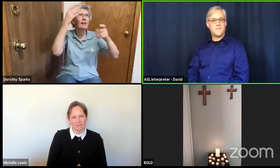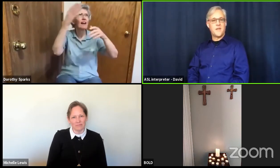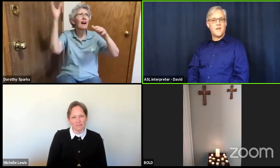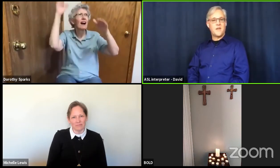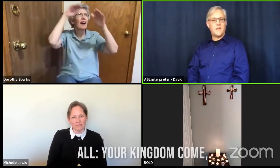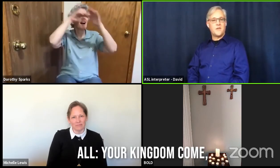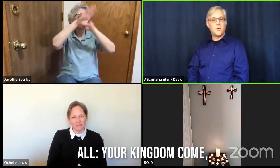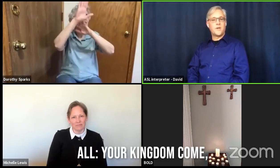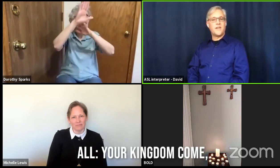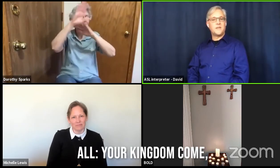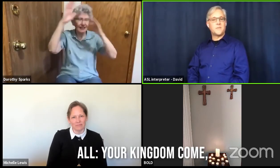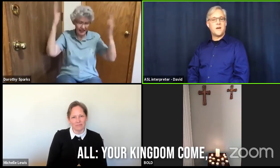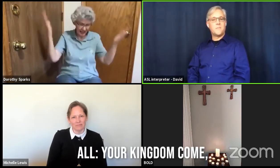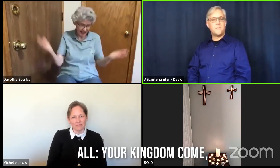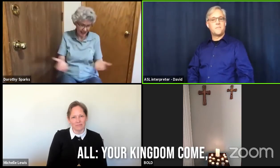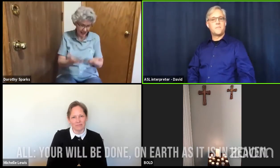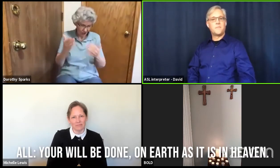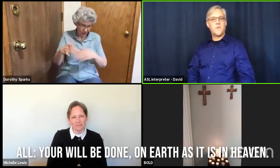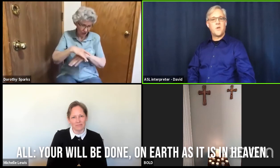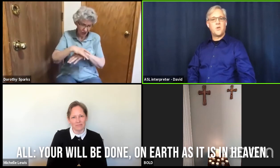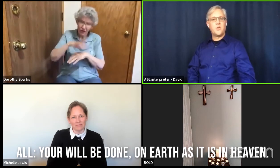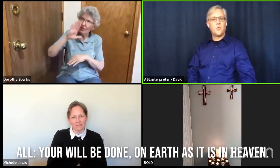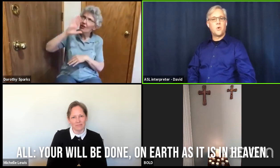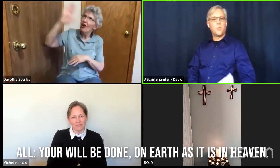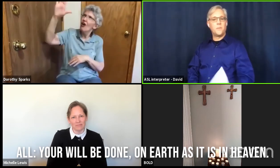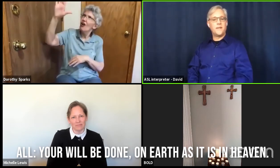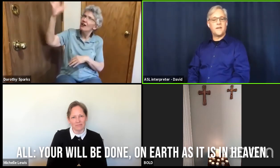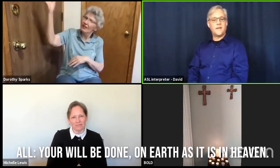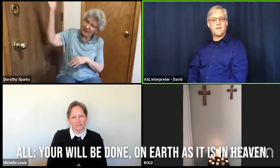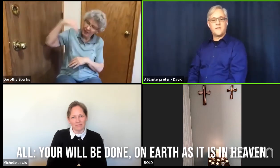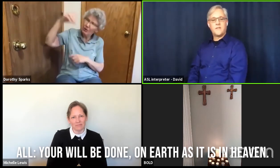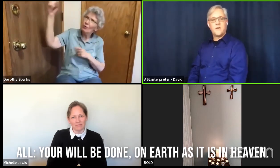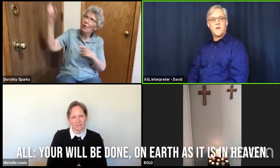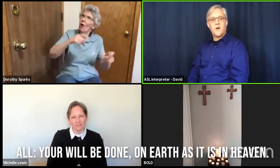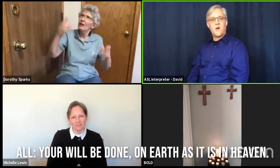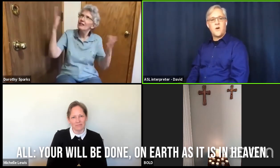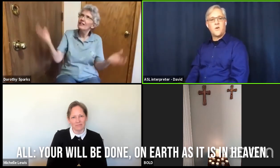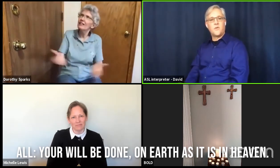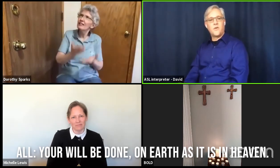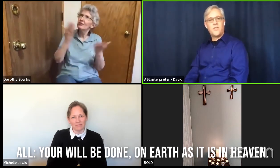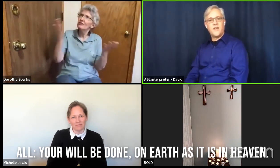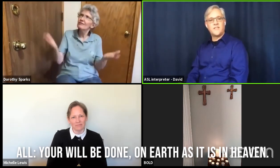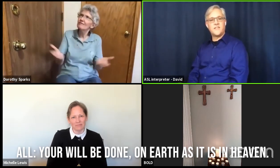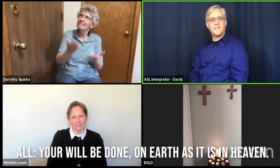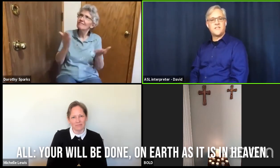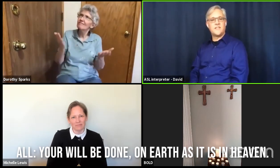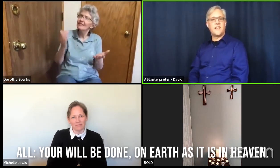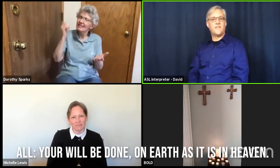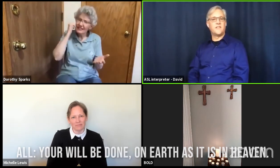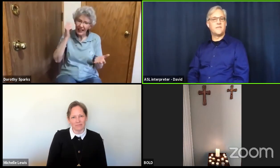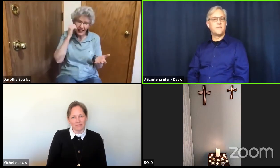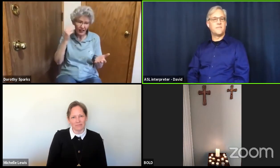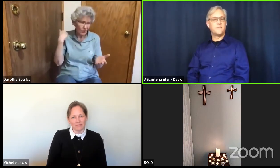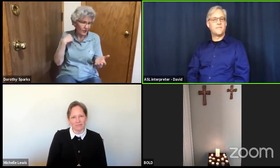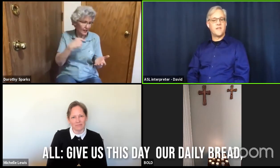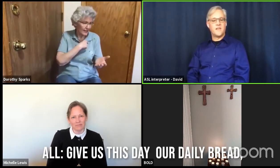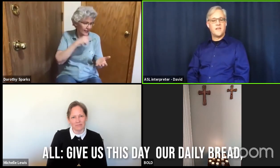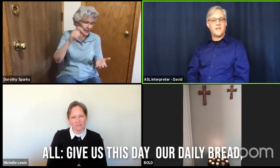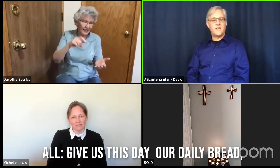your kingdom come your will be done on earth as it is in heaven give us this